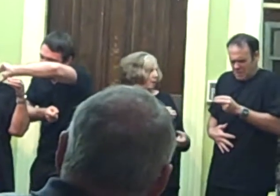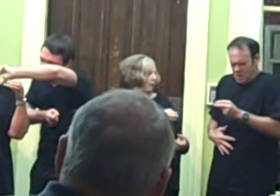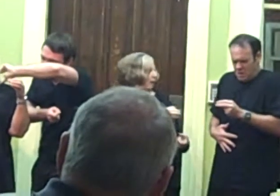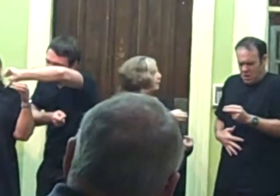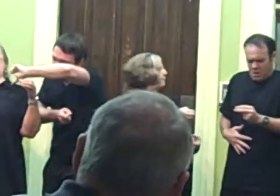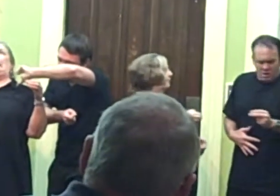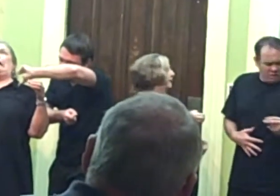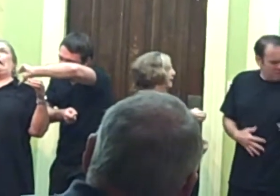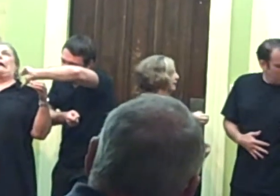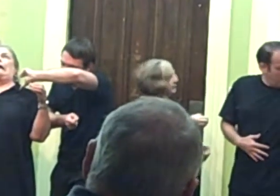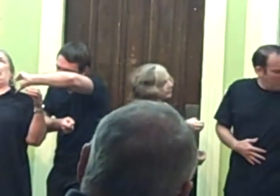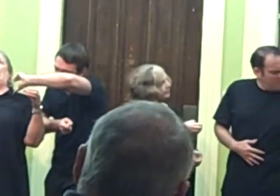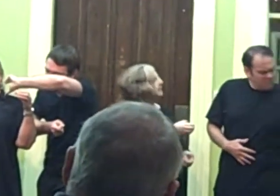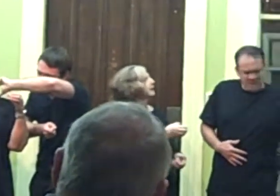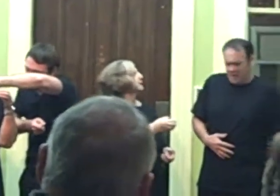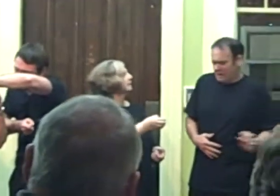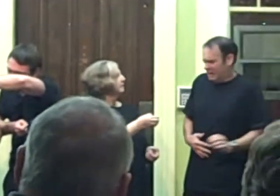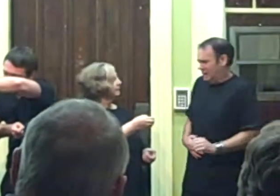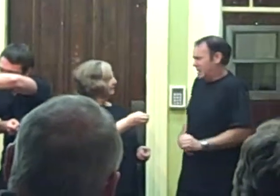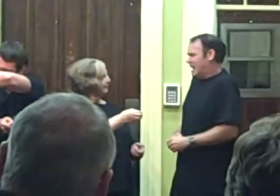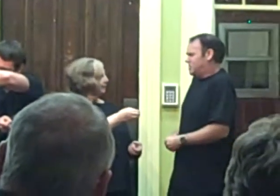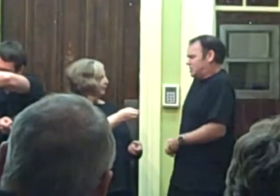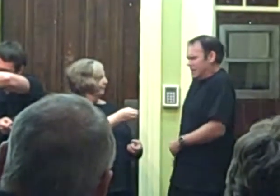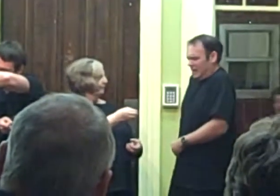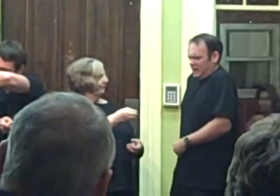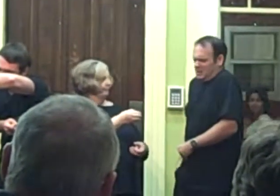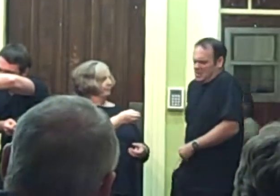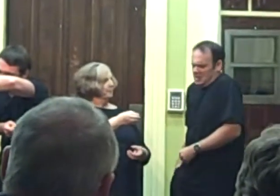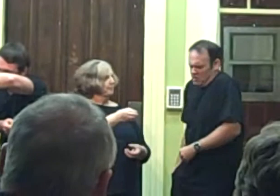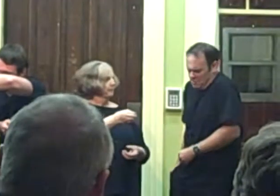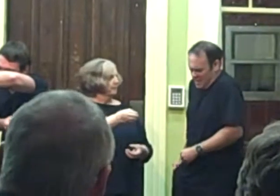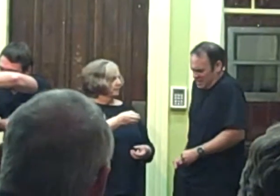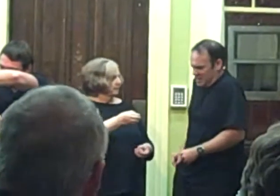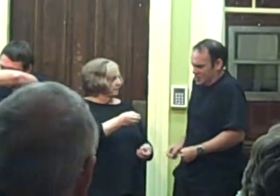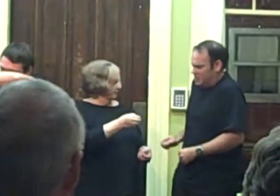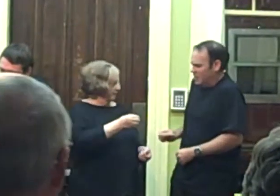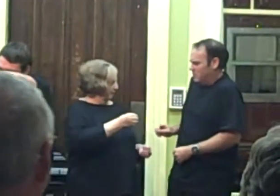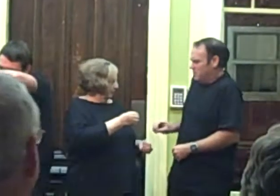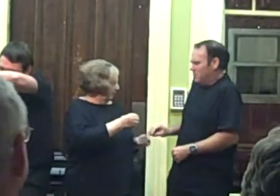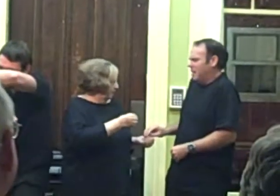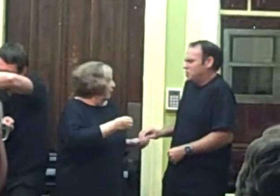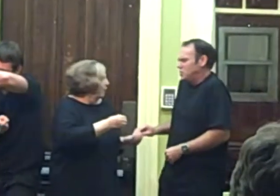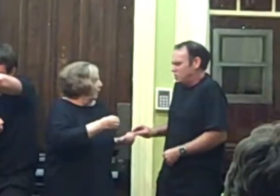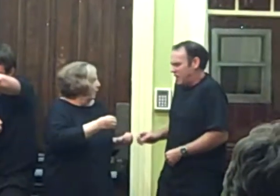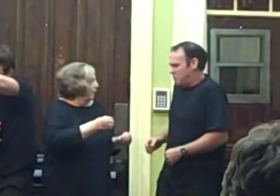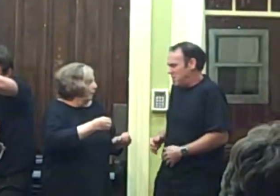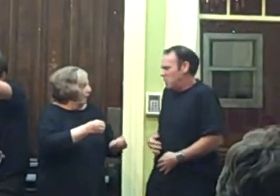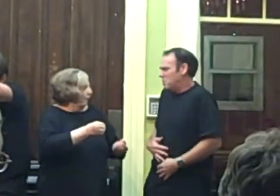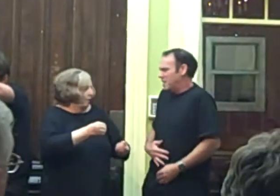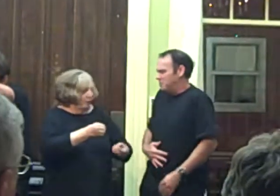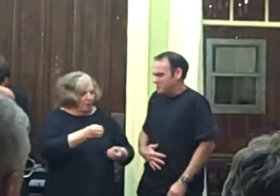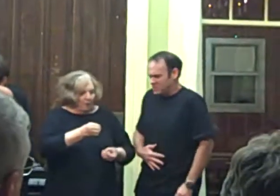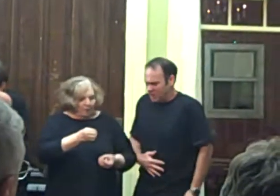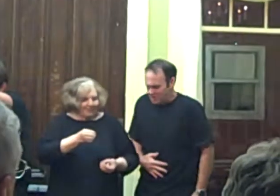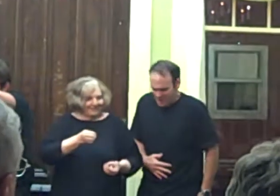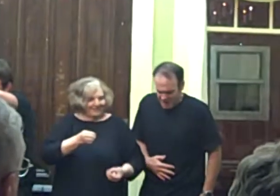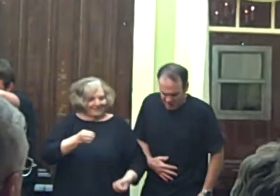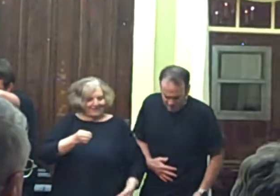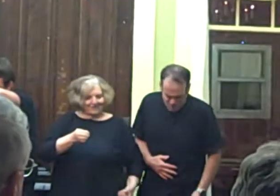Are you feeling ill? I feel ill. Yes. Let me give you my keys. Perhaps you could drive me home. I'm sorry. I'm not